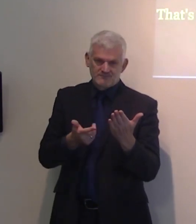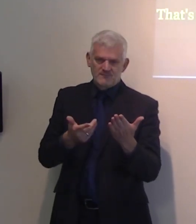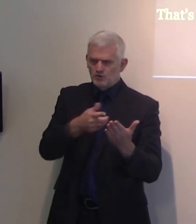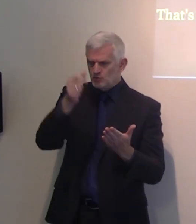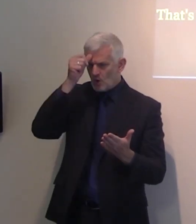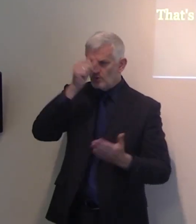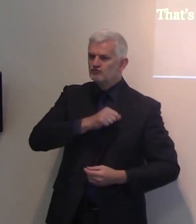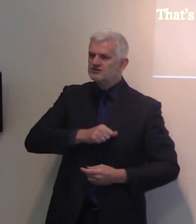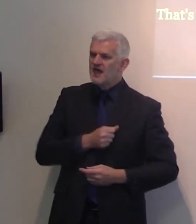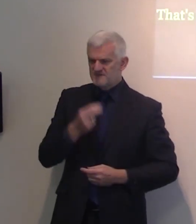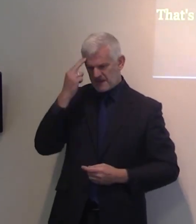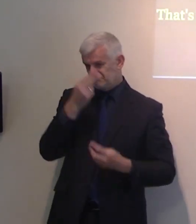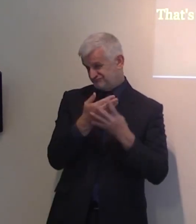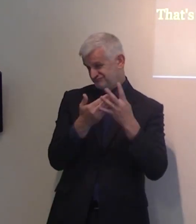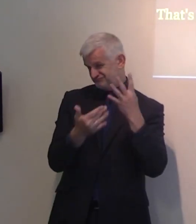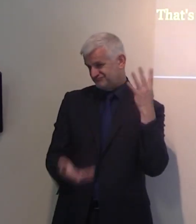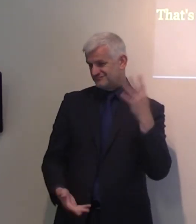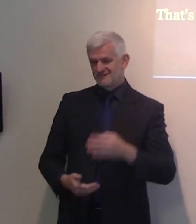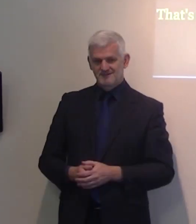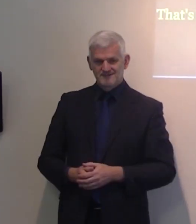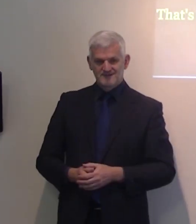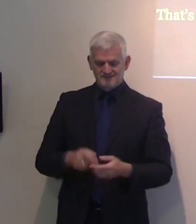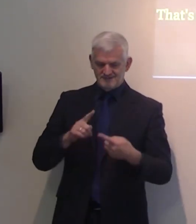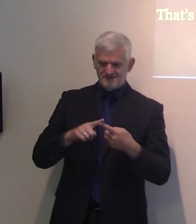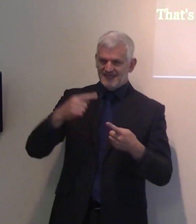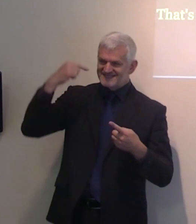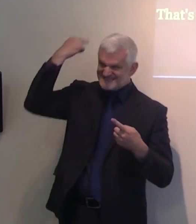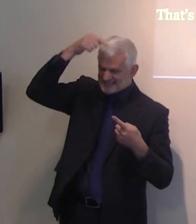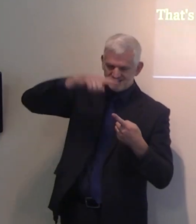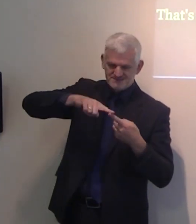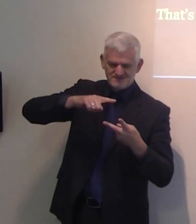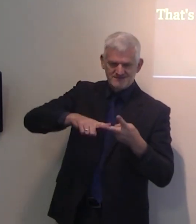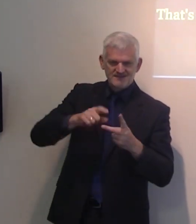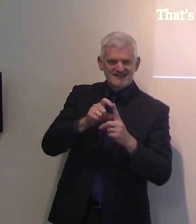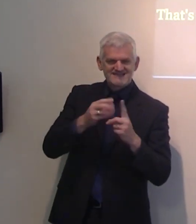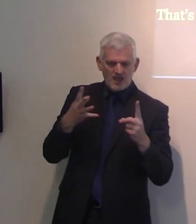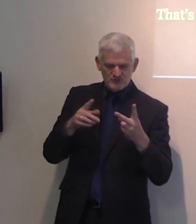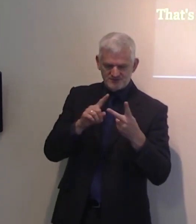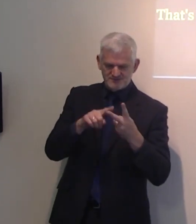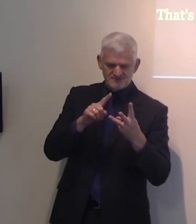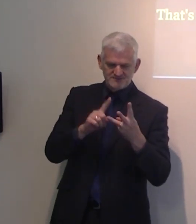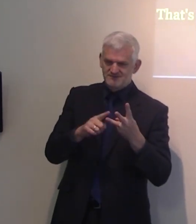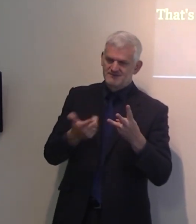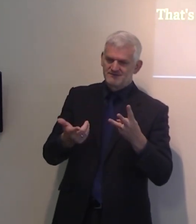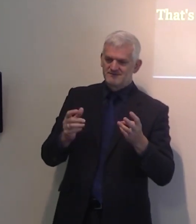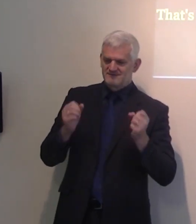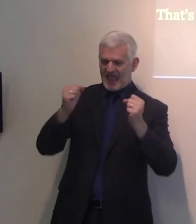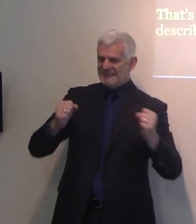the New Testament. They are called saints, they are called disciples, they are called athletes, they are called